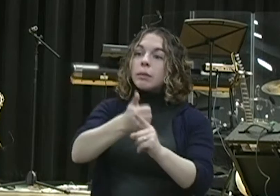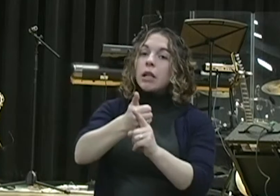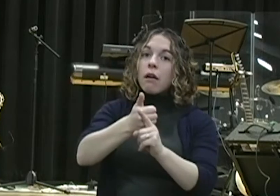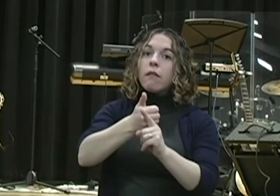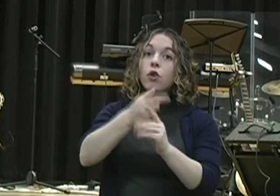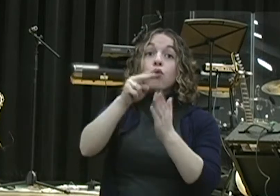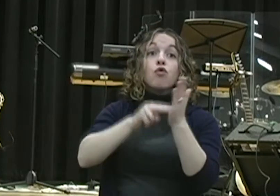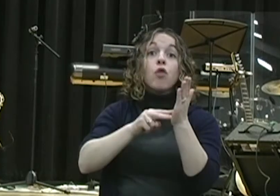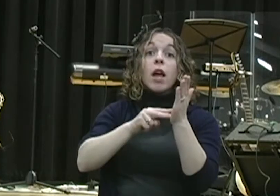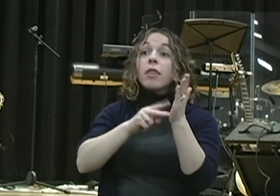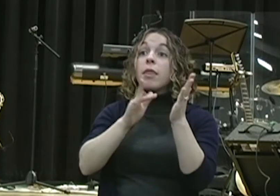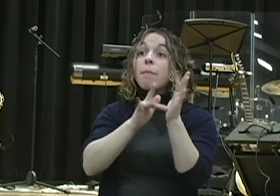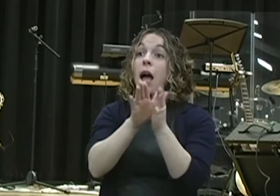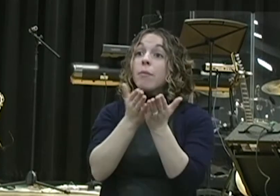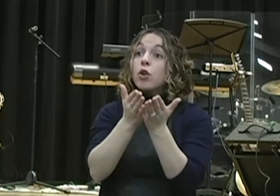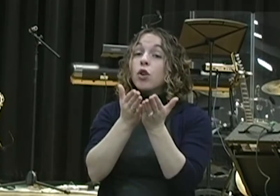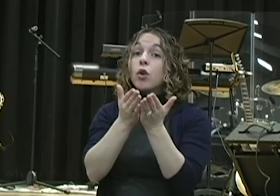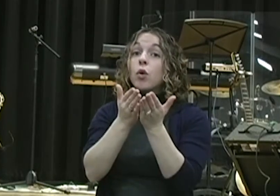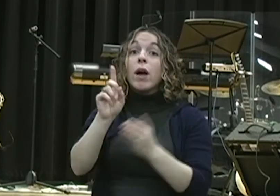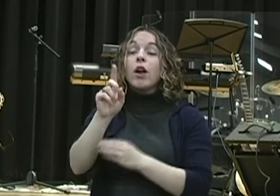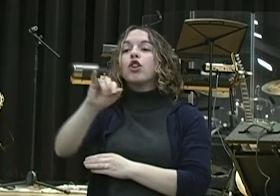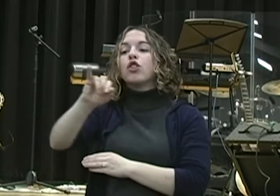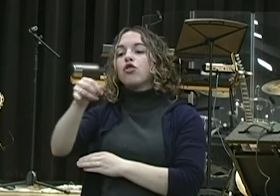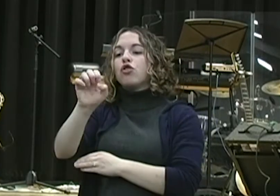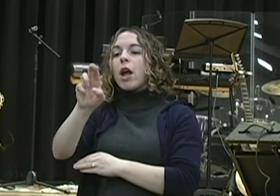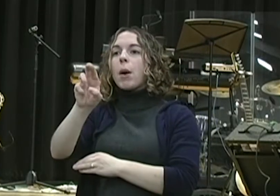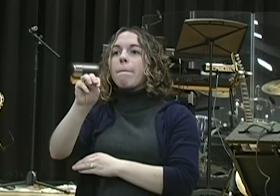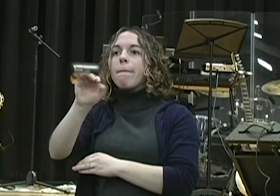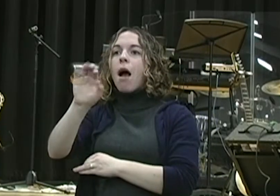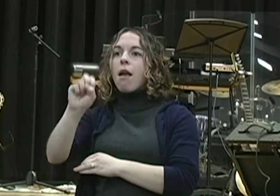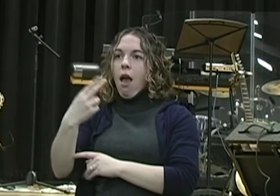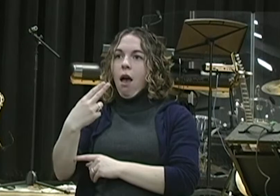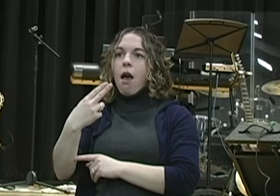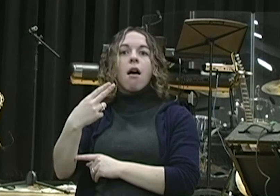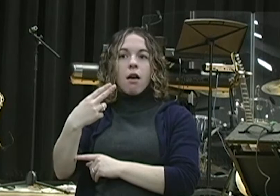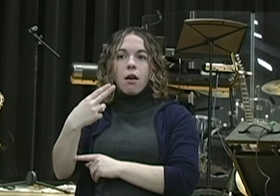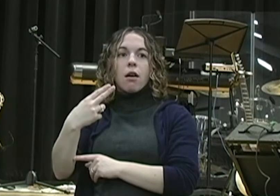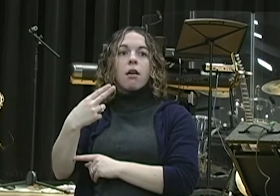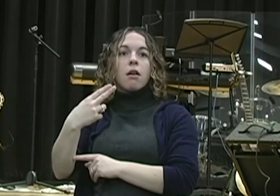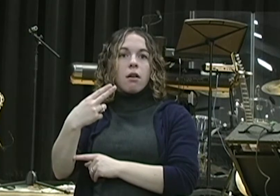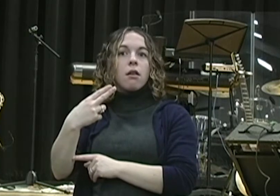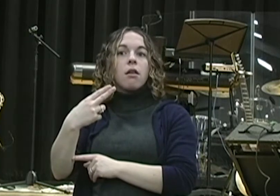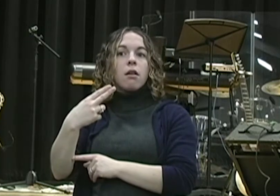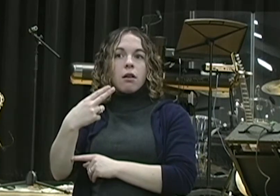Very good. Okay. He's reading the book of Jeremiah. And as he's reading the book of Jeremiah, he's actually reading Jeremiah chapter 25.